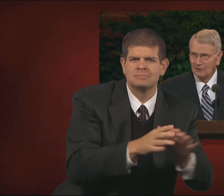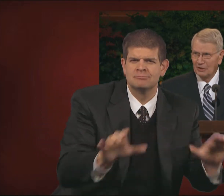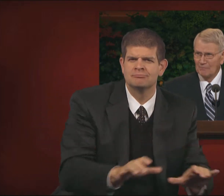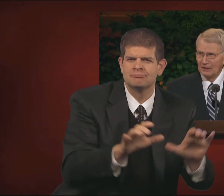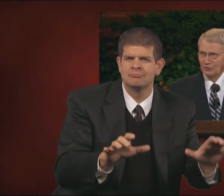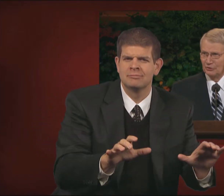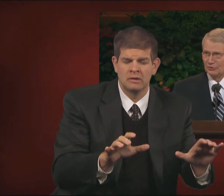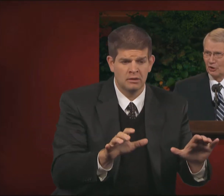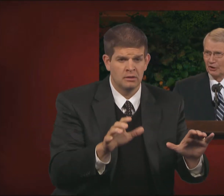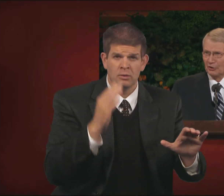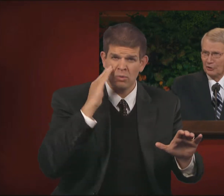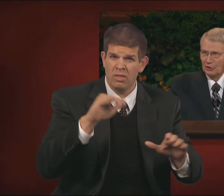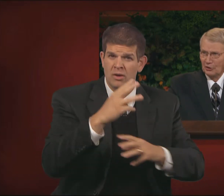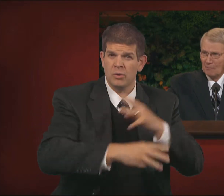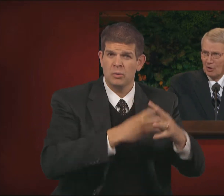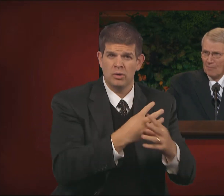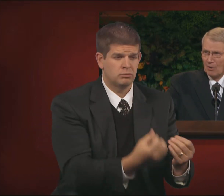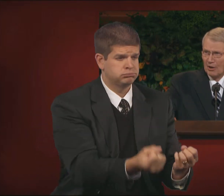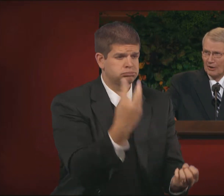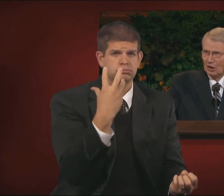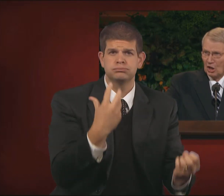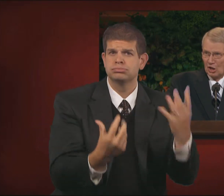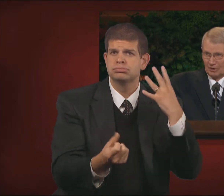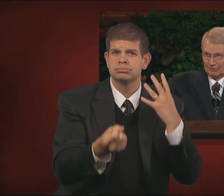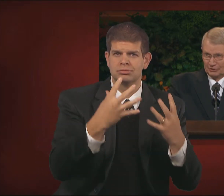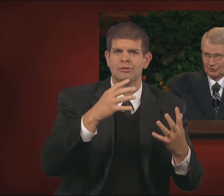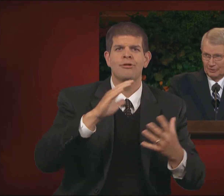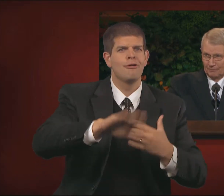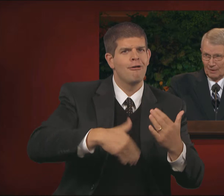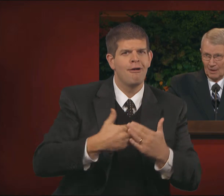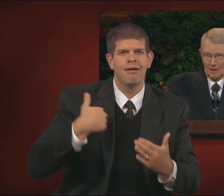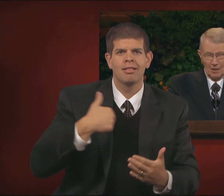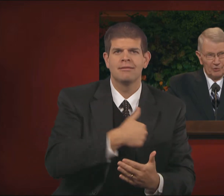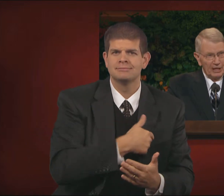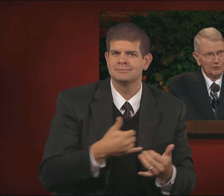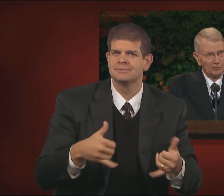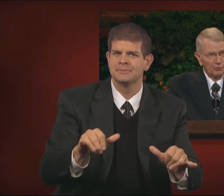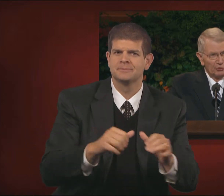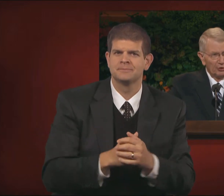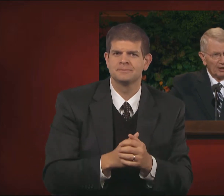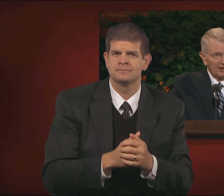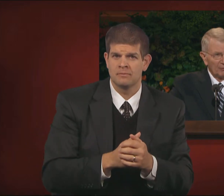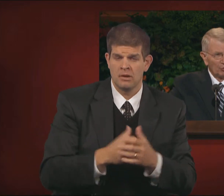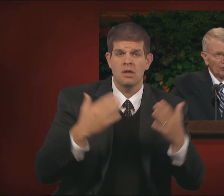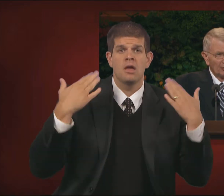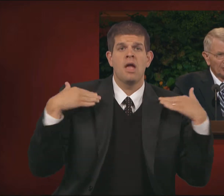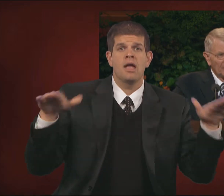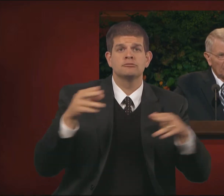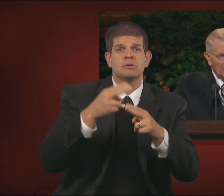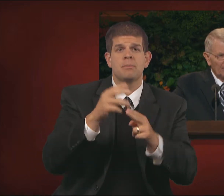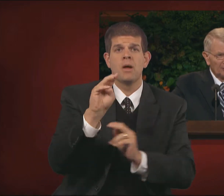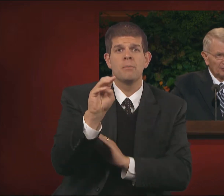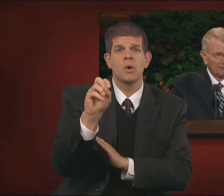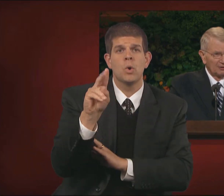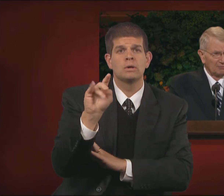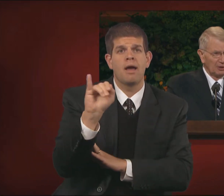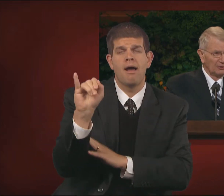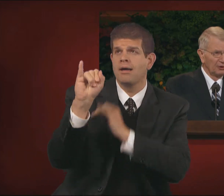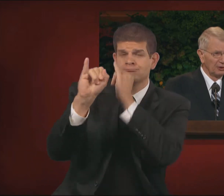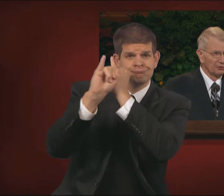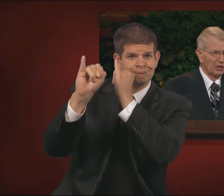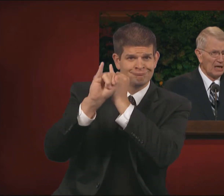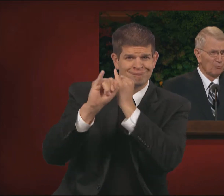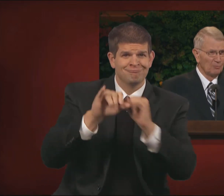and conflicting messages are continually bombarding all of us. The angel Moroni warned the young prophet Joseph